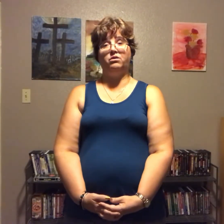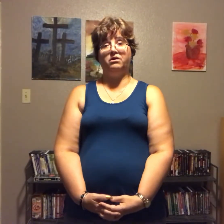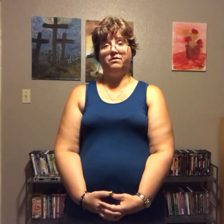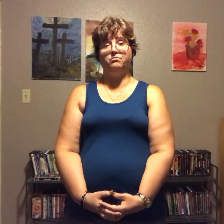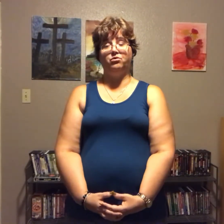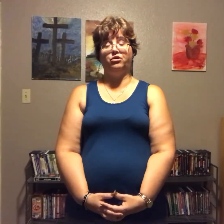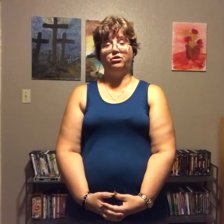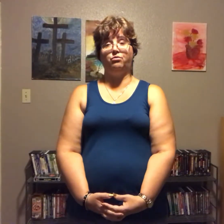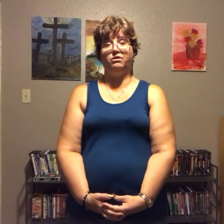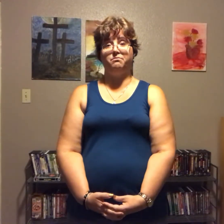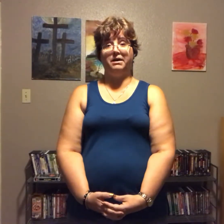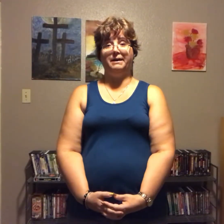want nothing more to do with me